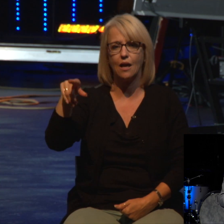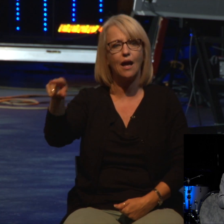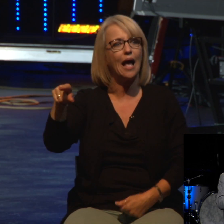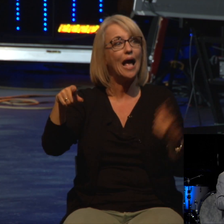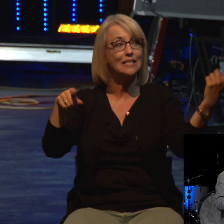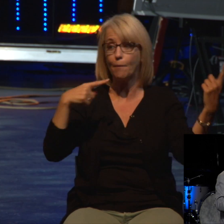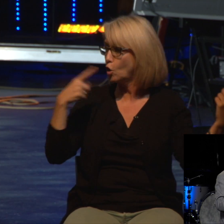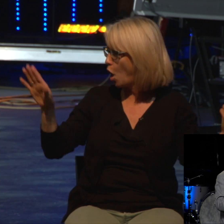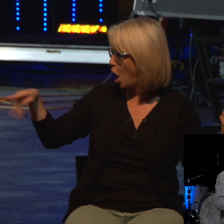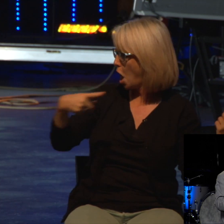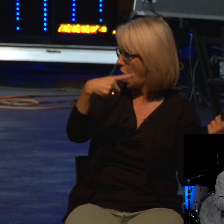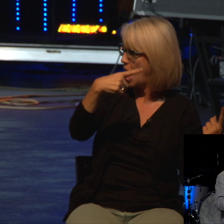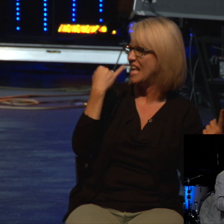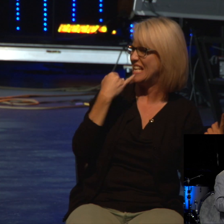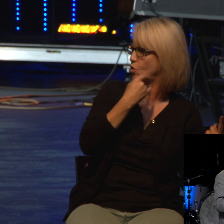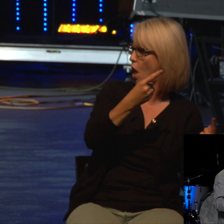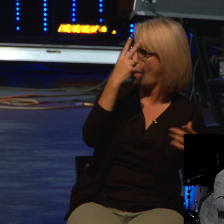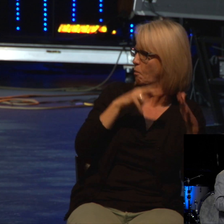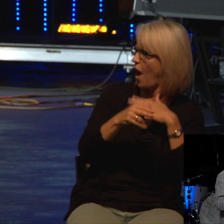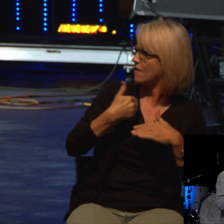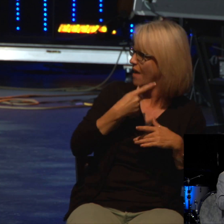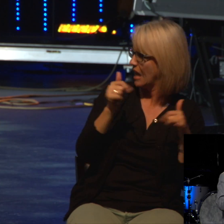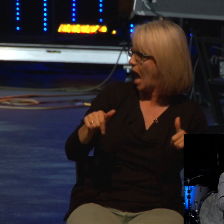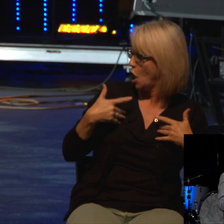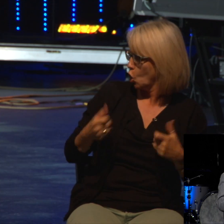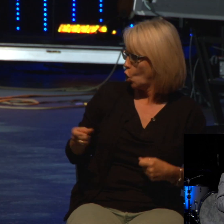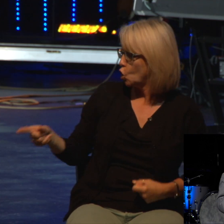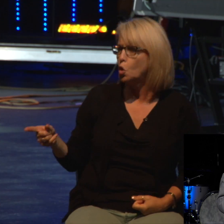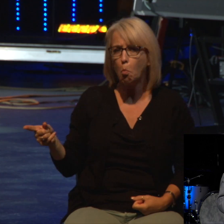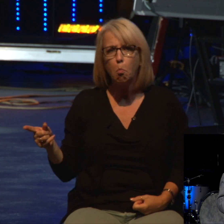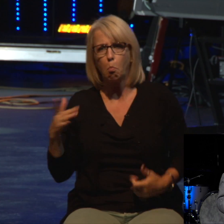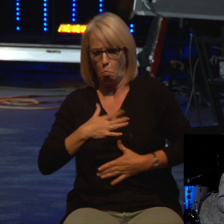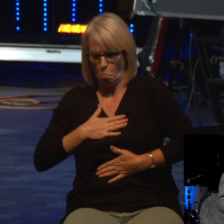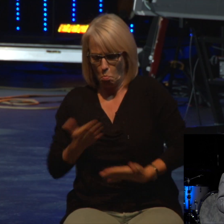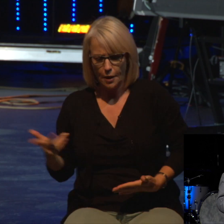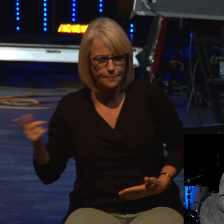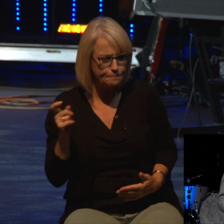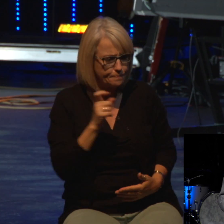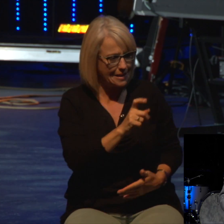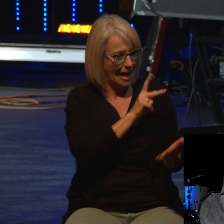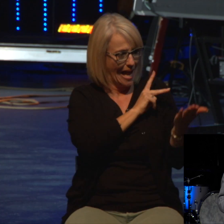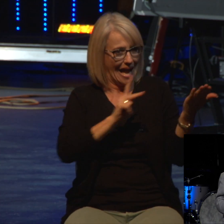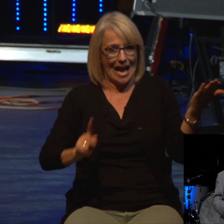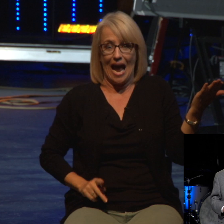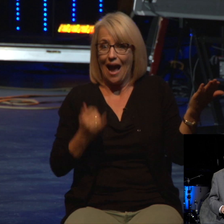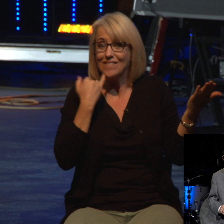the leprosy. And so, he went down to visit the king of Israel. Well, the king couldn't do it.